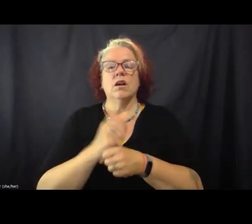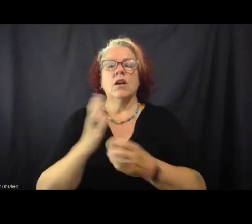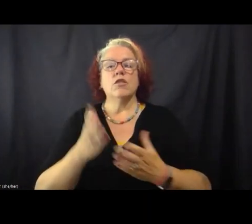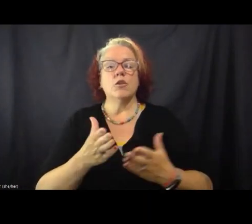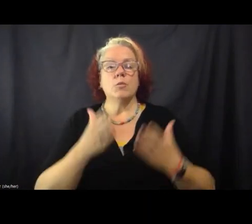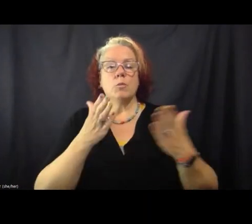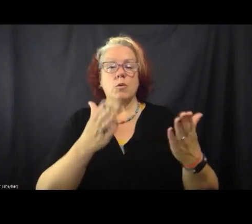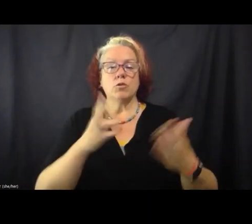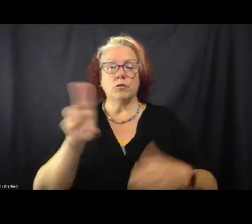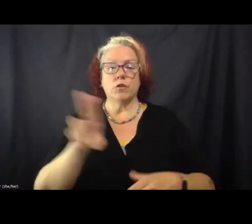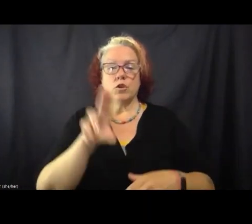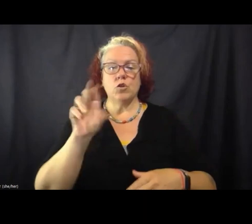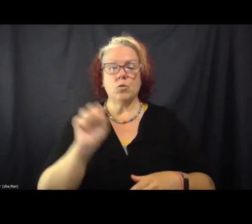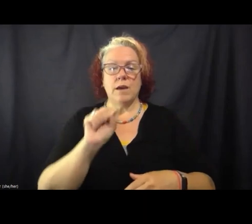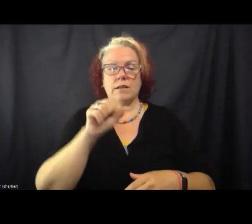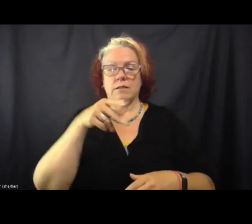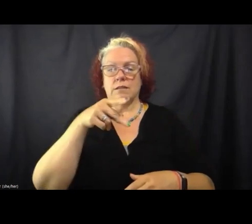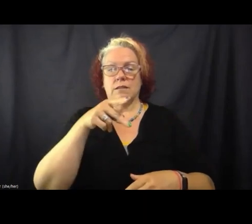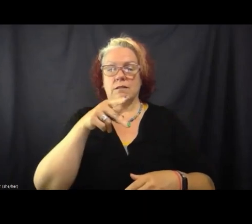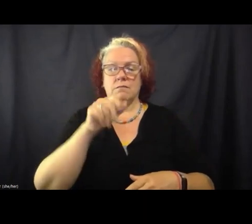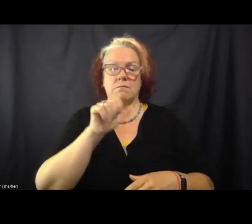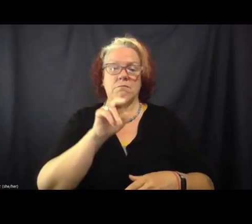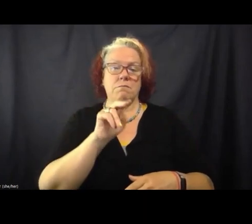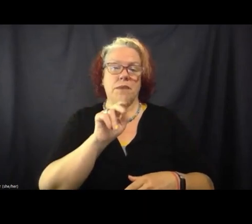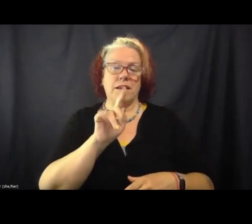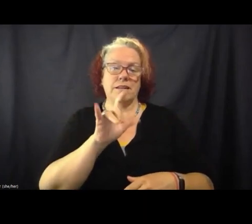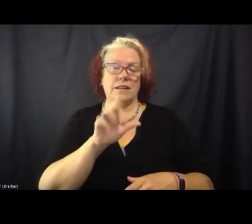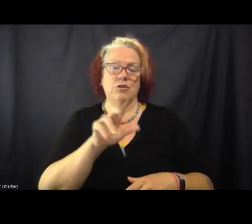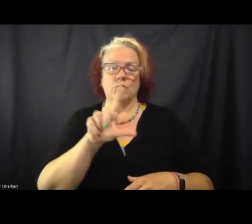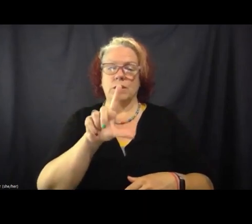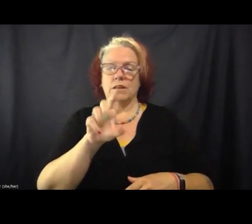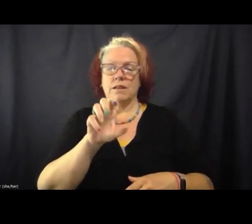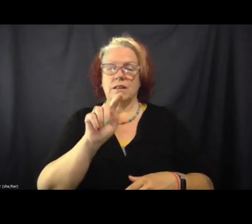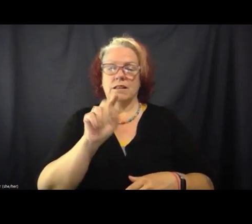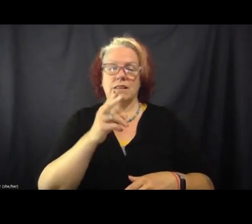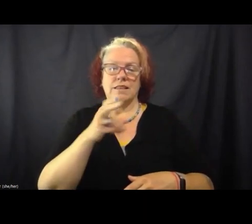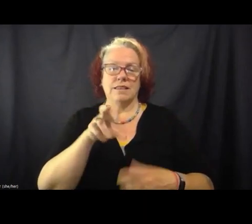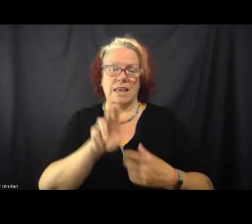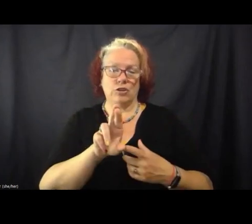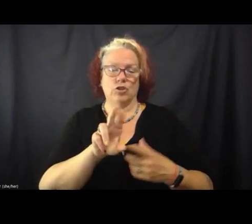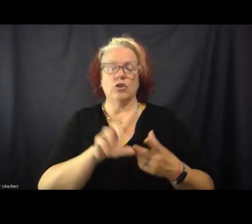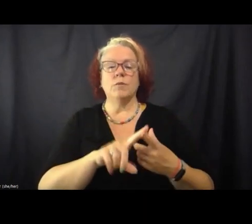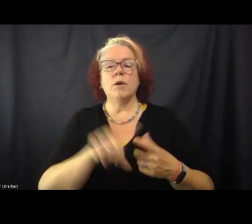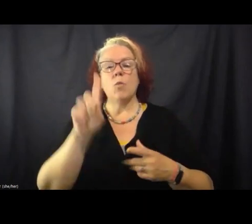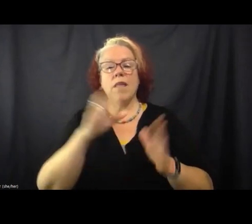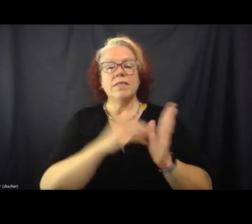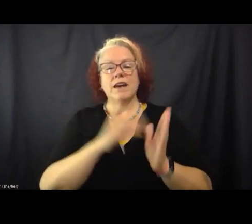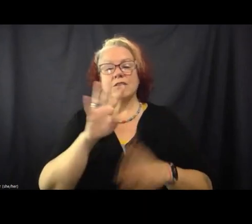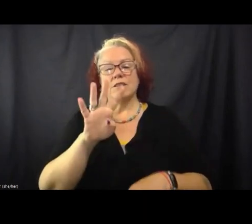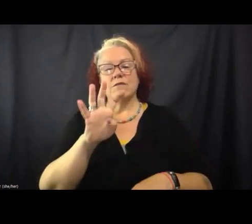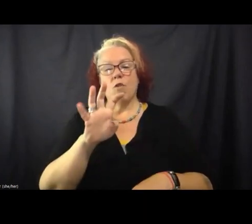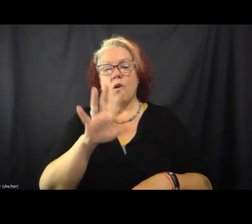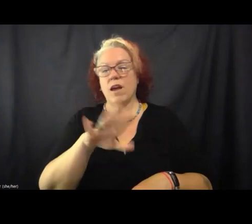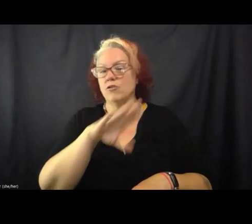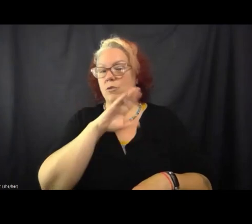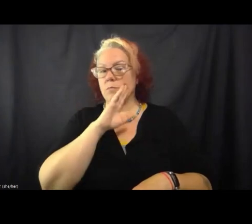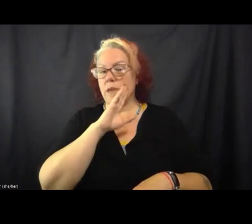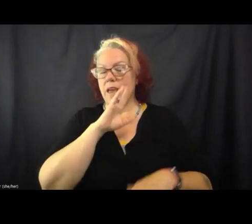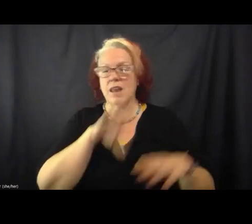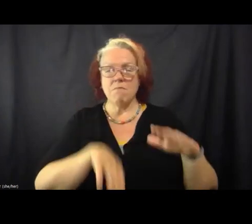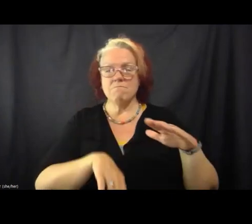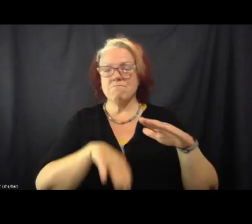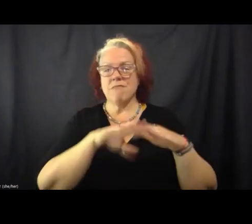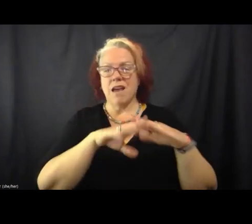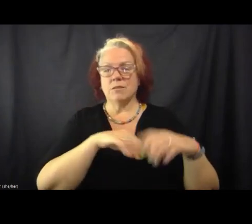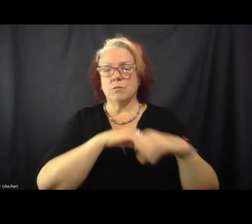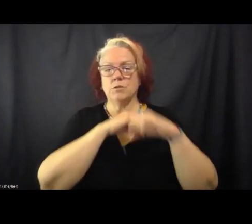Penitentiary Letcher, which would have been a 1400 bed maximum security prison in Letcher County in